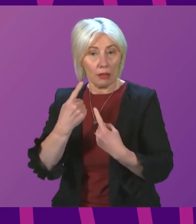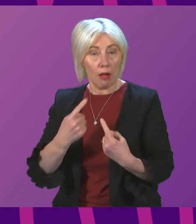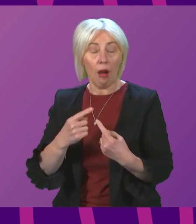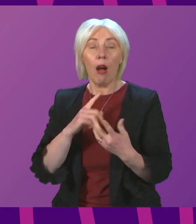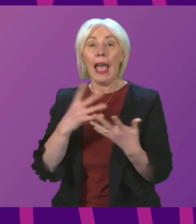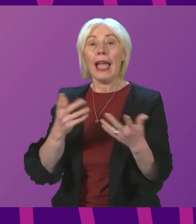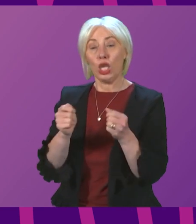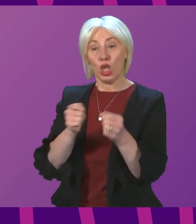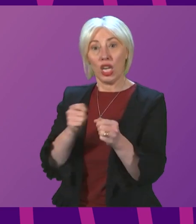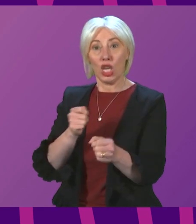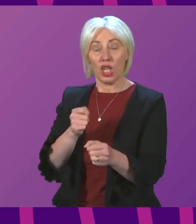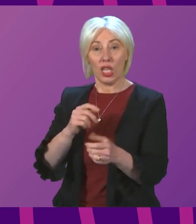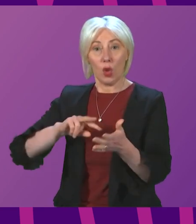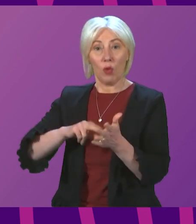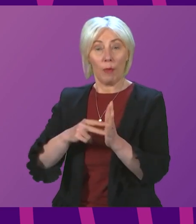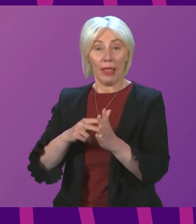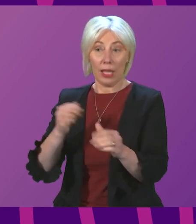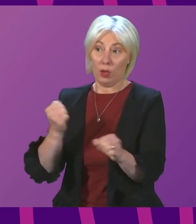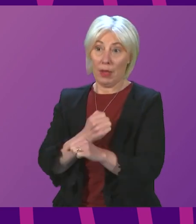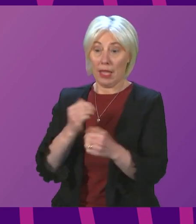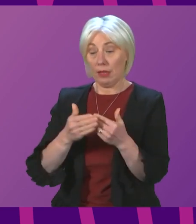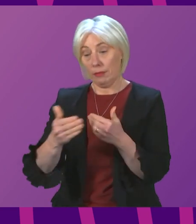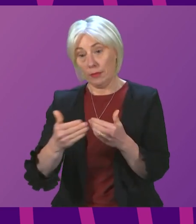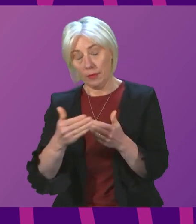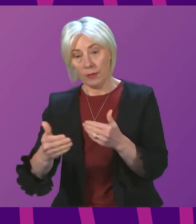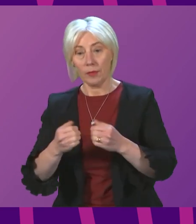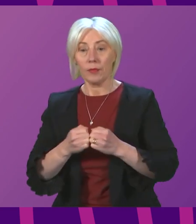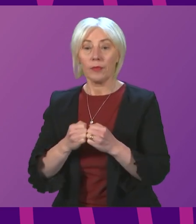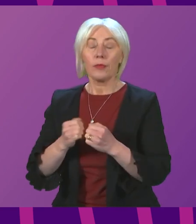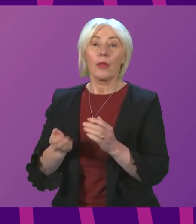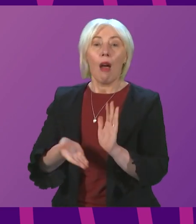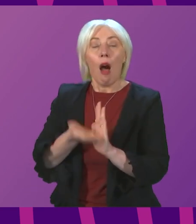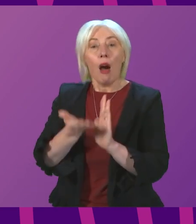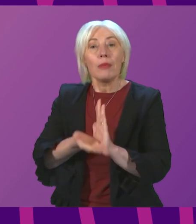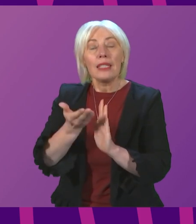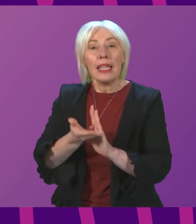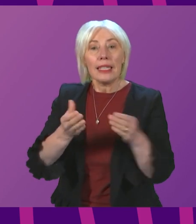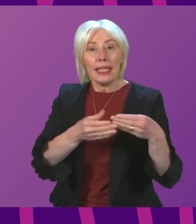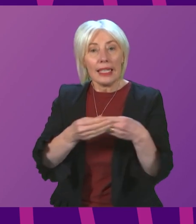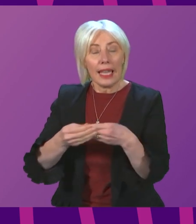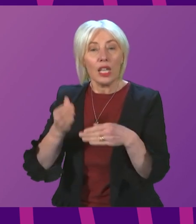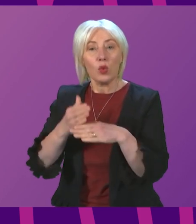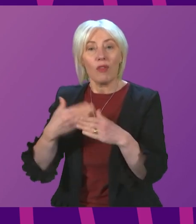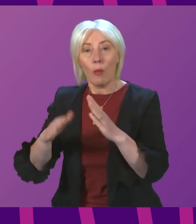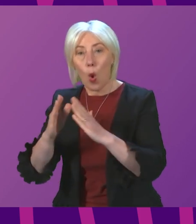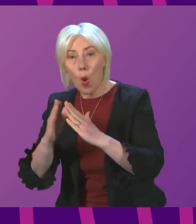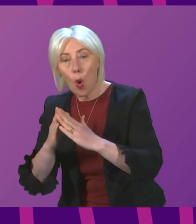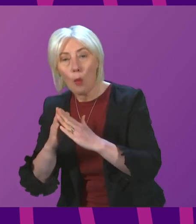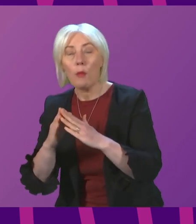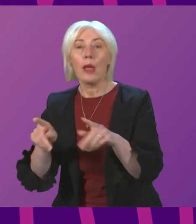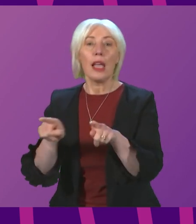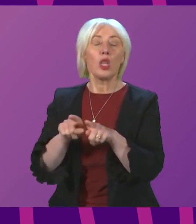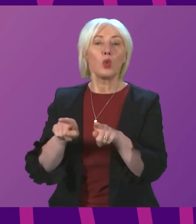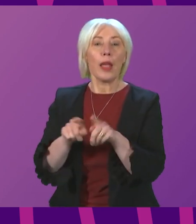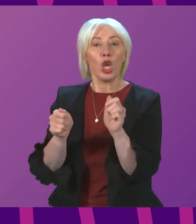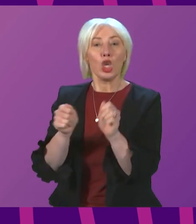changes that we intend to make in the period ahead. These will include an update to the guidance on working from home and also a change